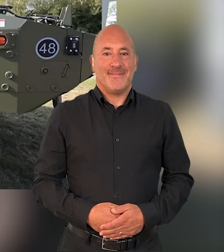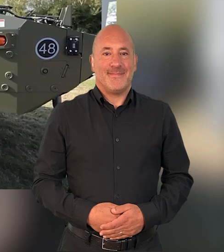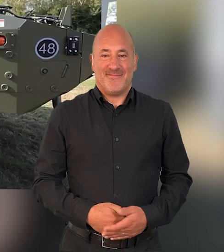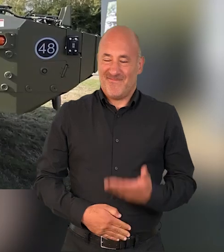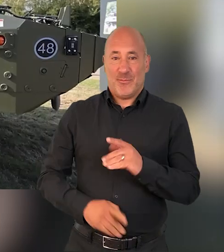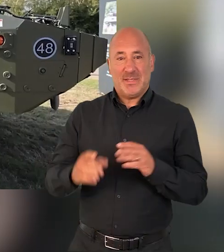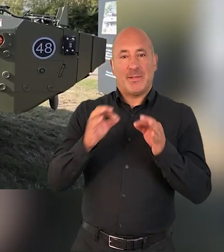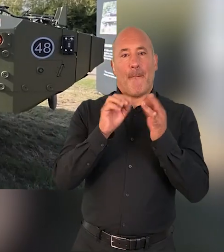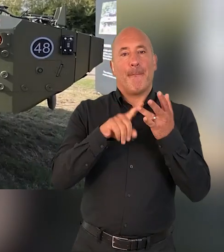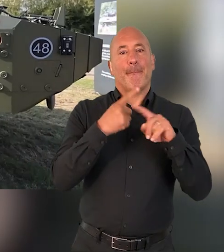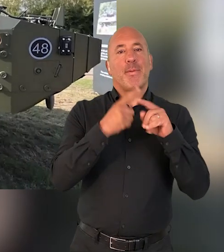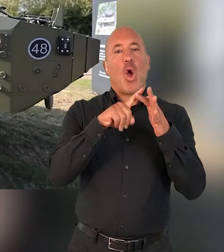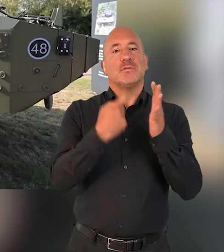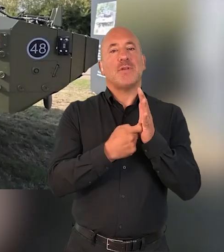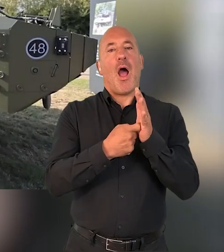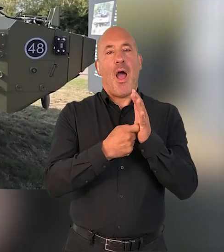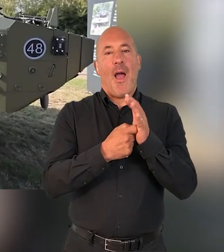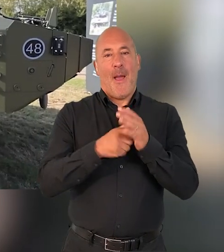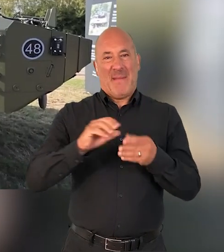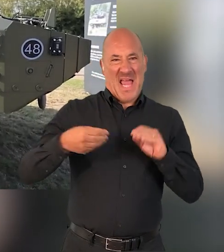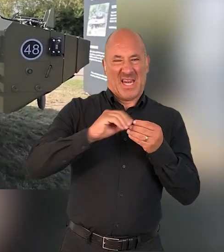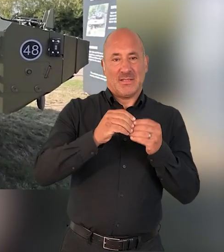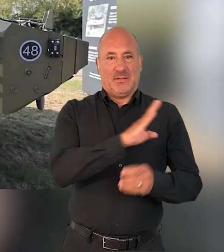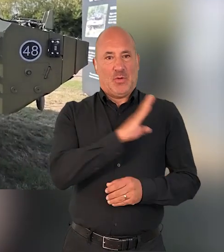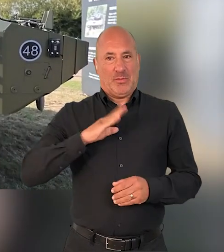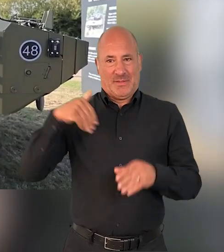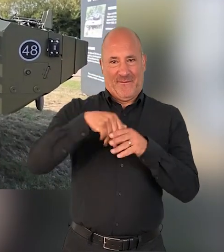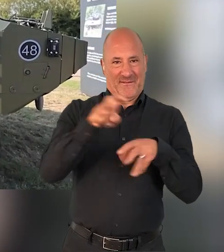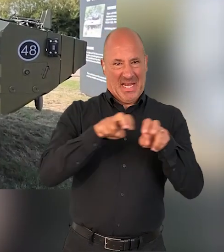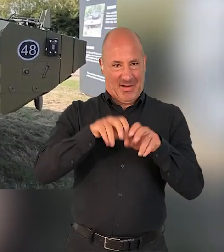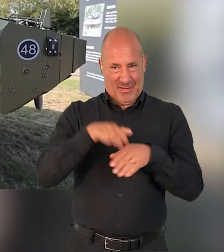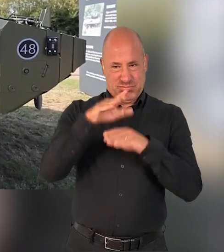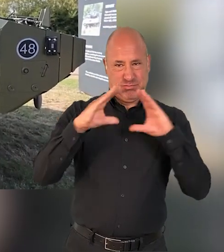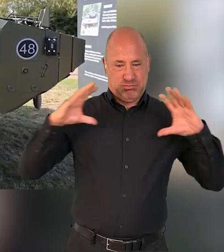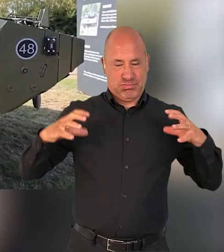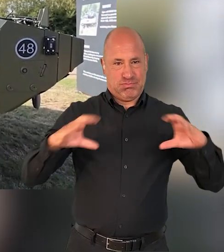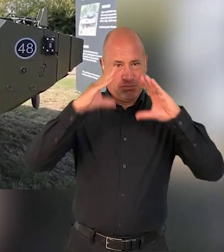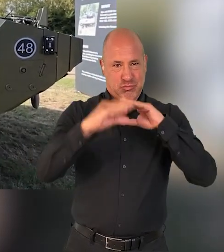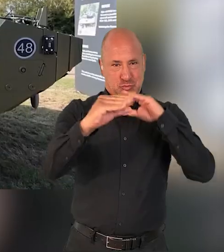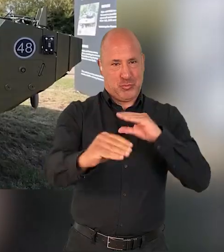We're stood next to the command variant of the Boxer mechanised infantry vehicle.